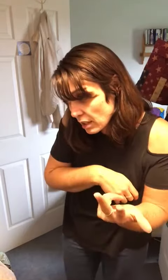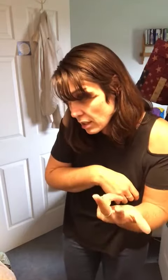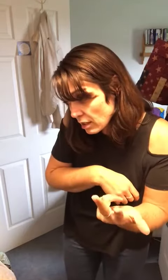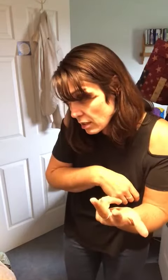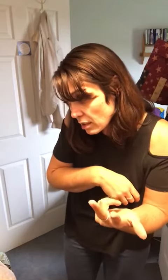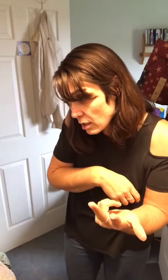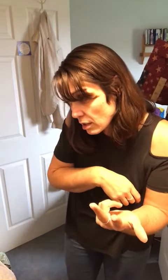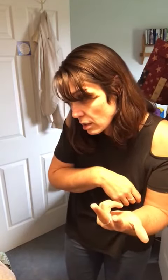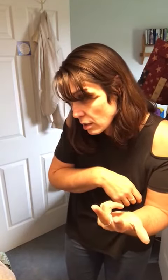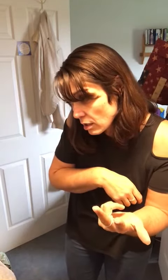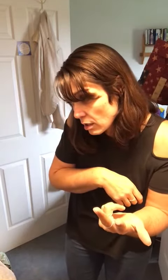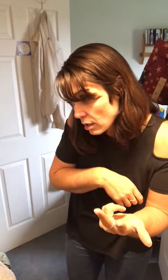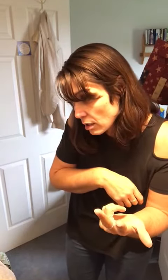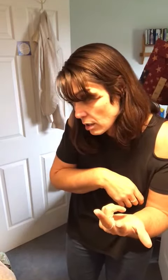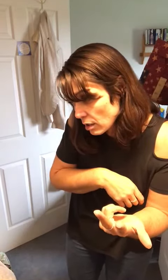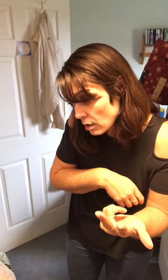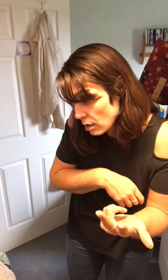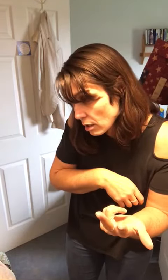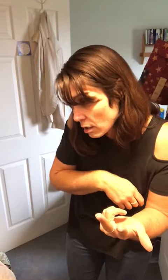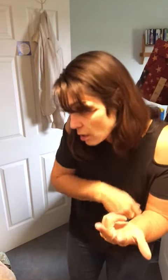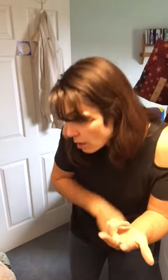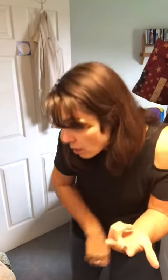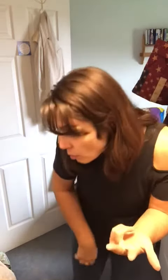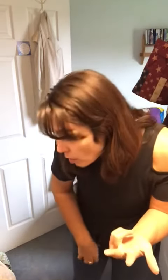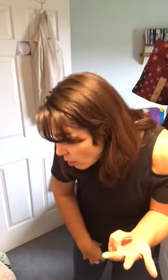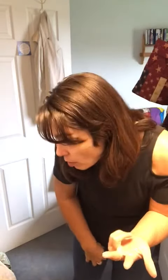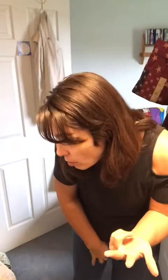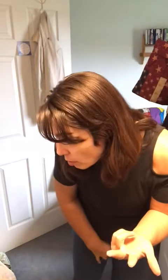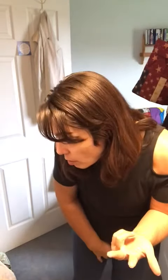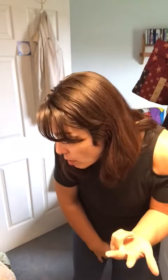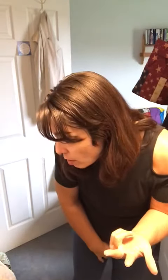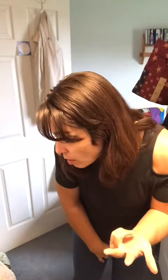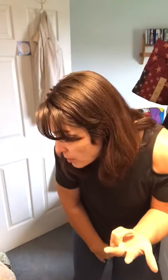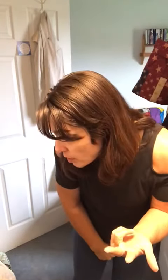sorry